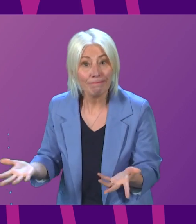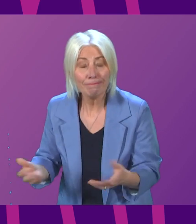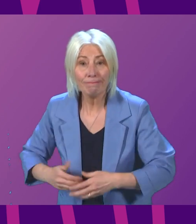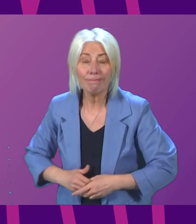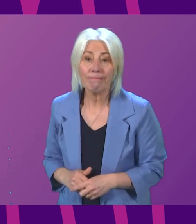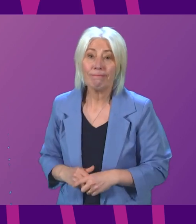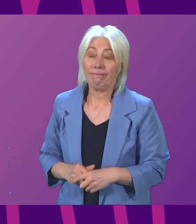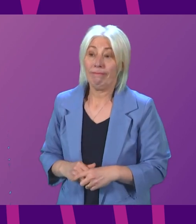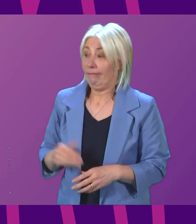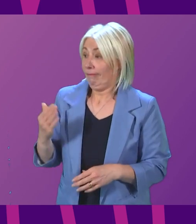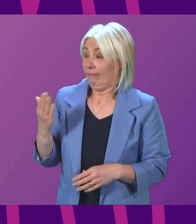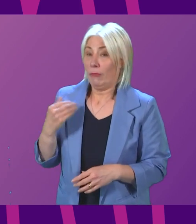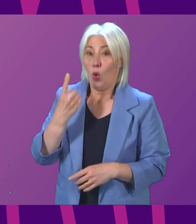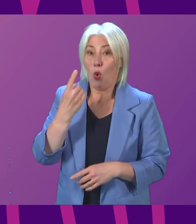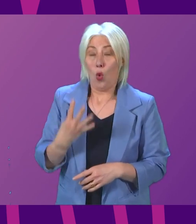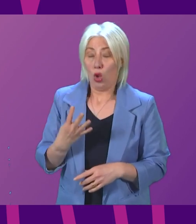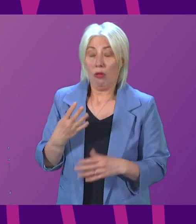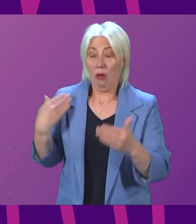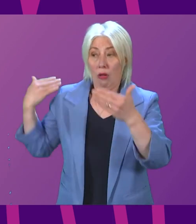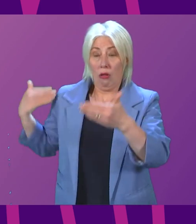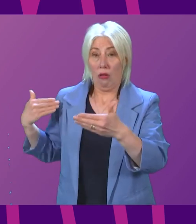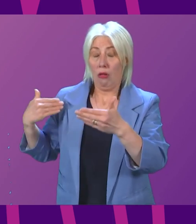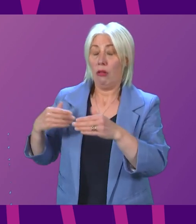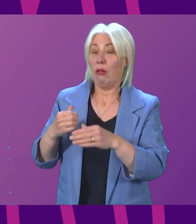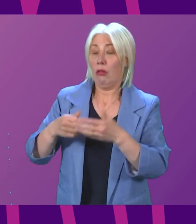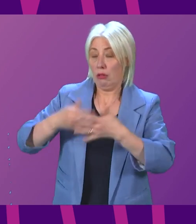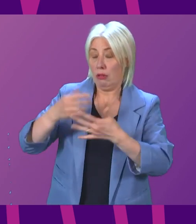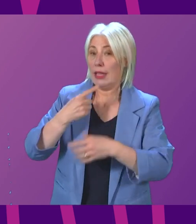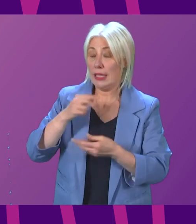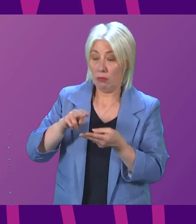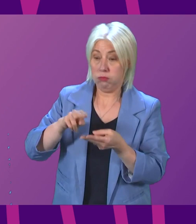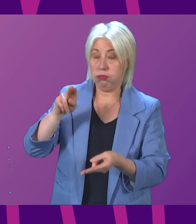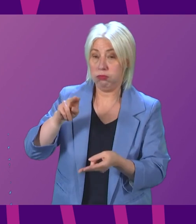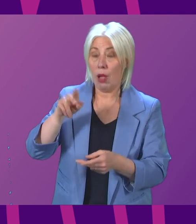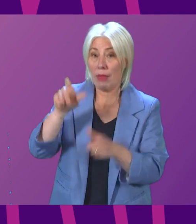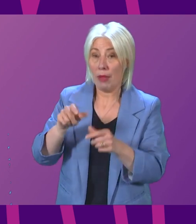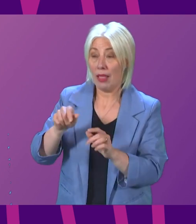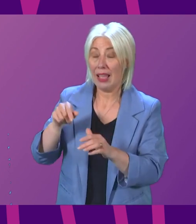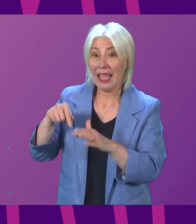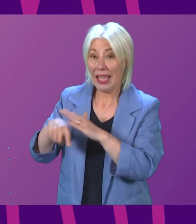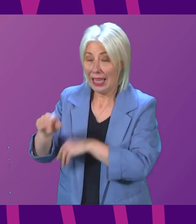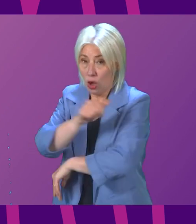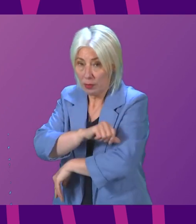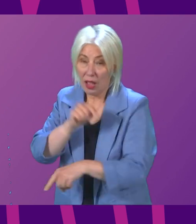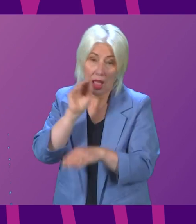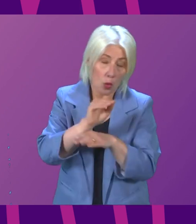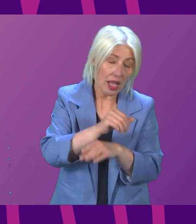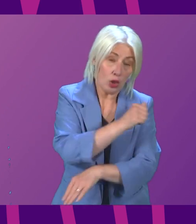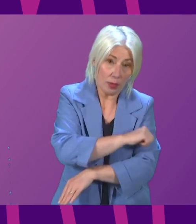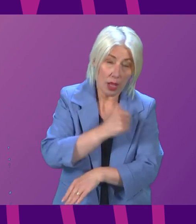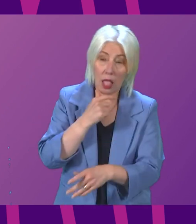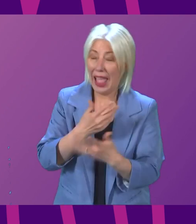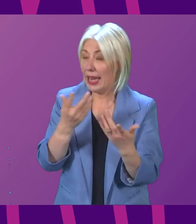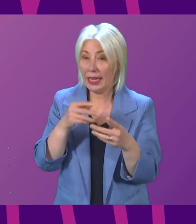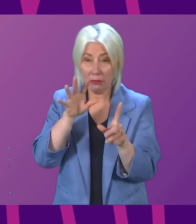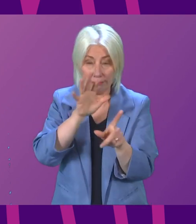And in fact, the latest quarterly figures show an increase in people seen inpatients, outpatients and diagnostic